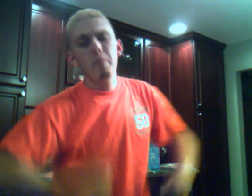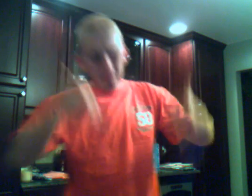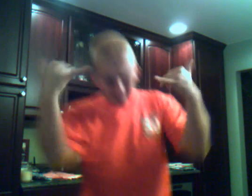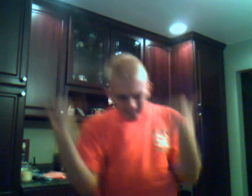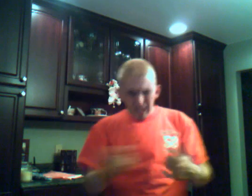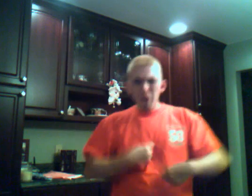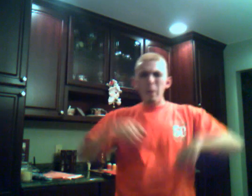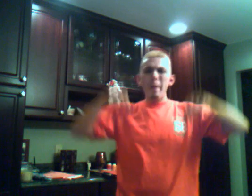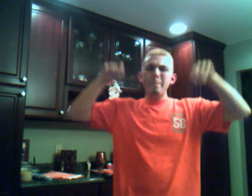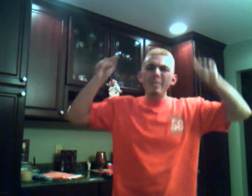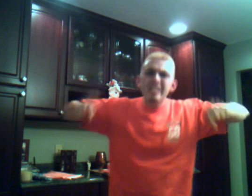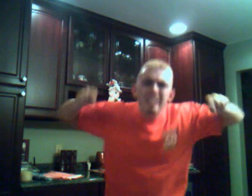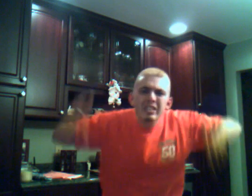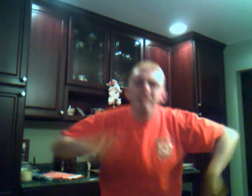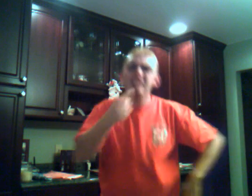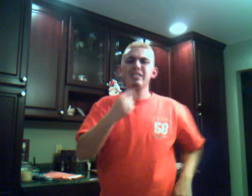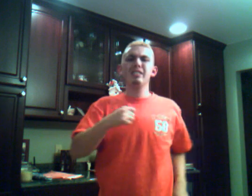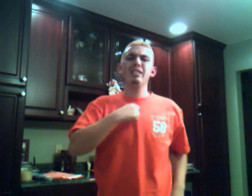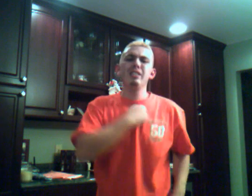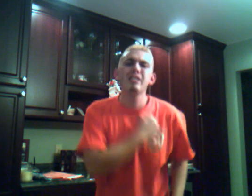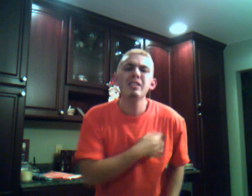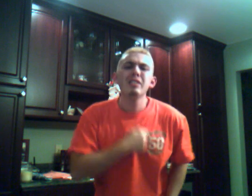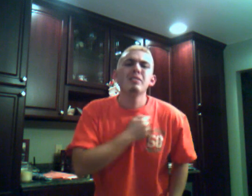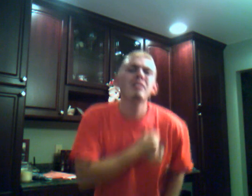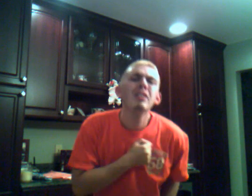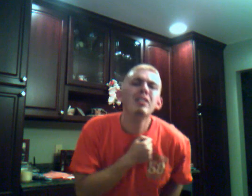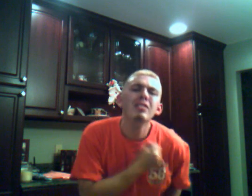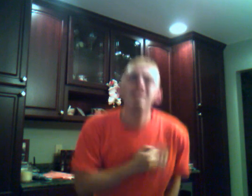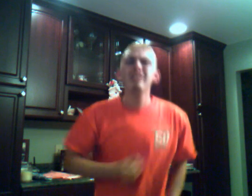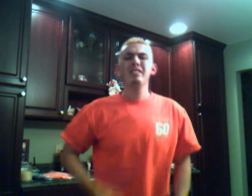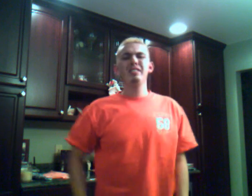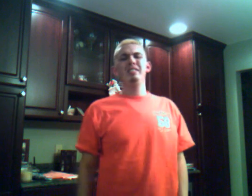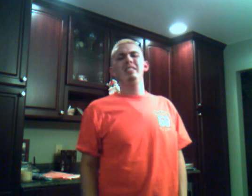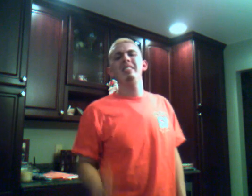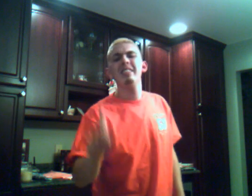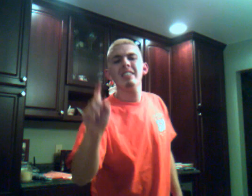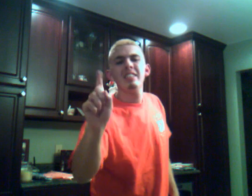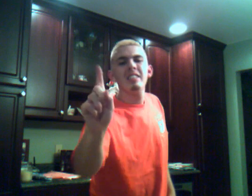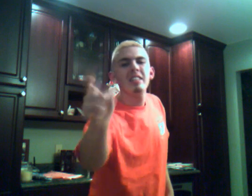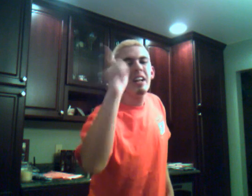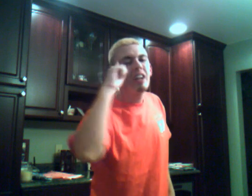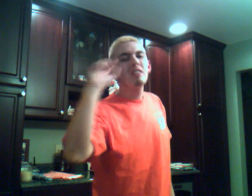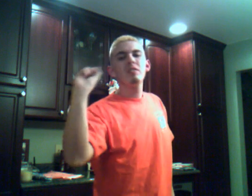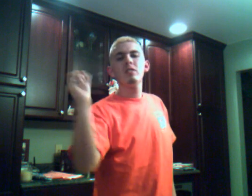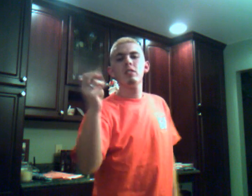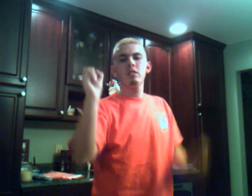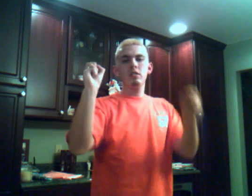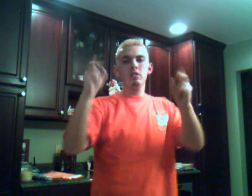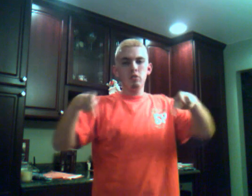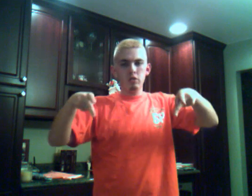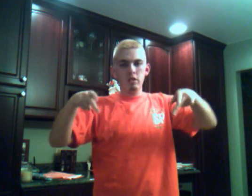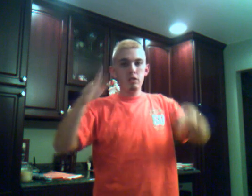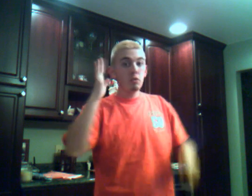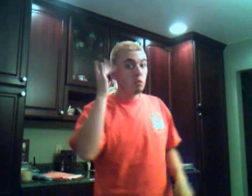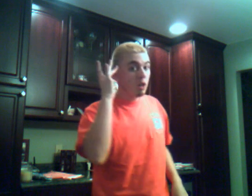Now I'm here to say I'm sorry And ask for a second chance